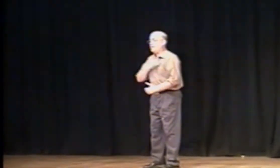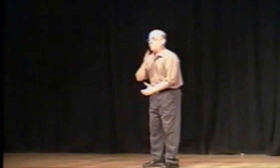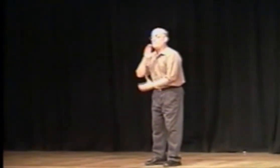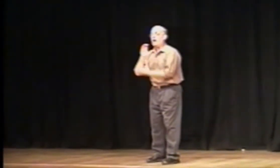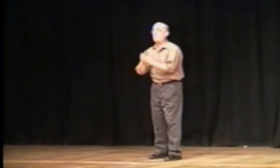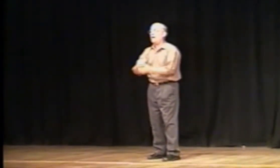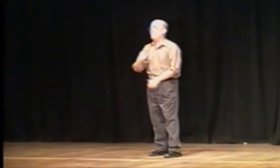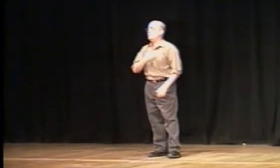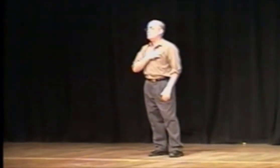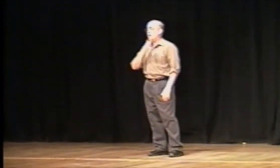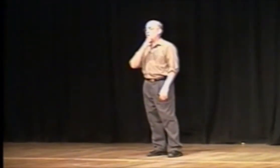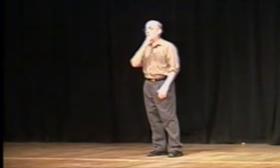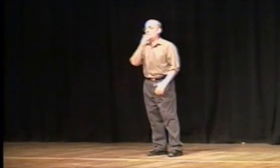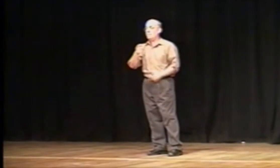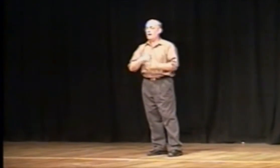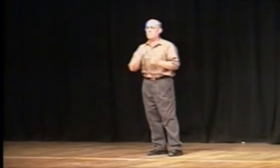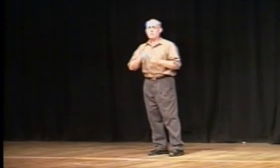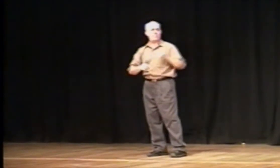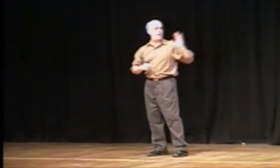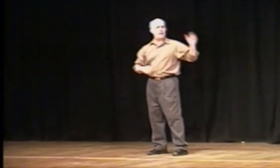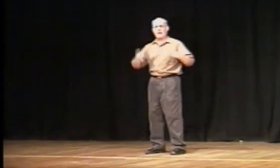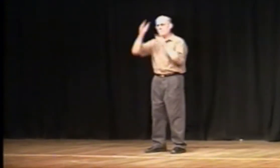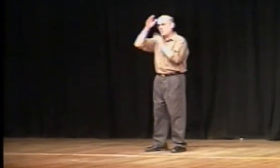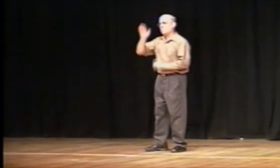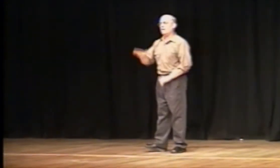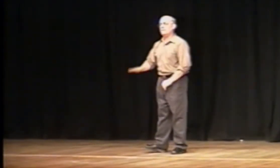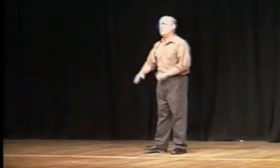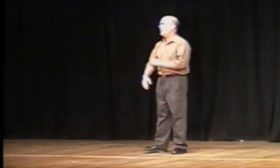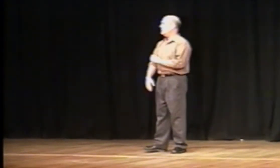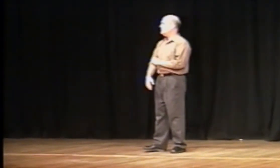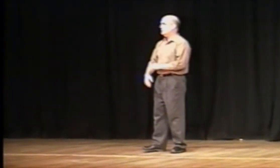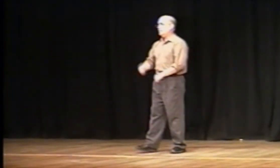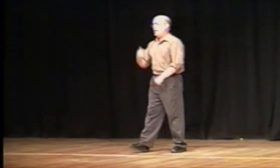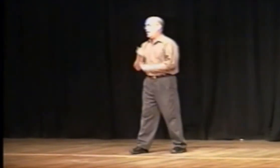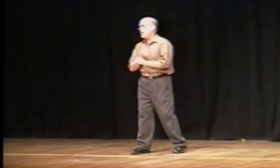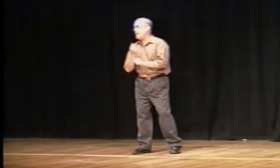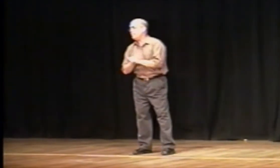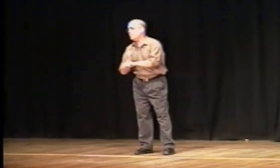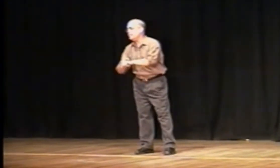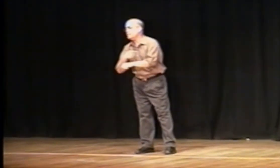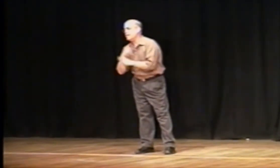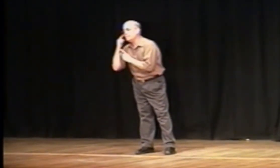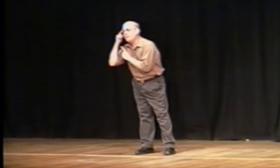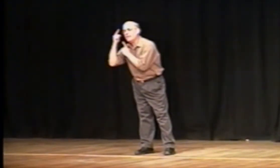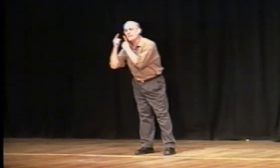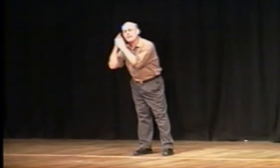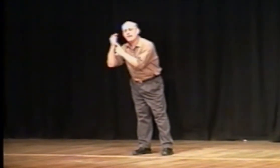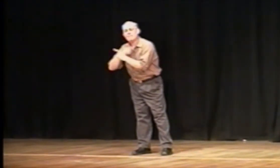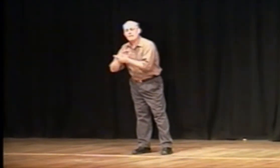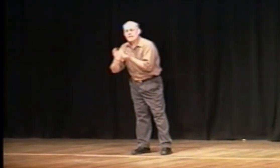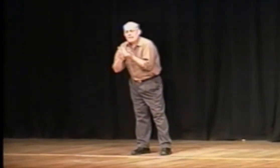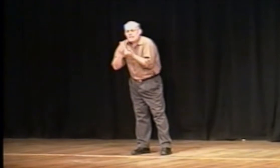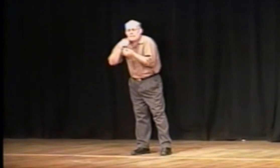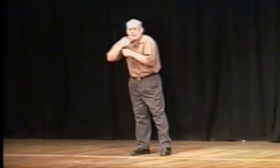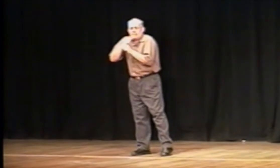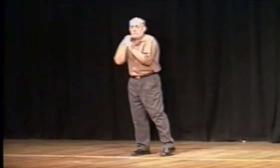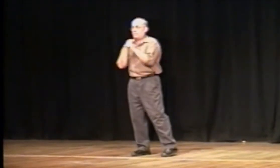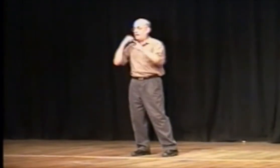If my wife is my grandmother, then I'm her grandchild. And every time I think of it, it nearly